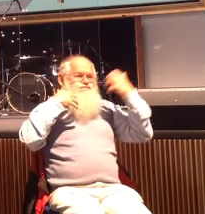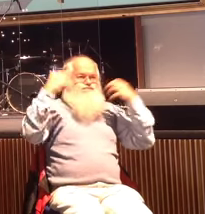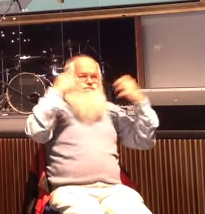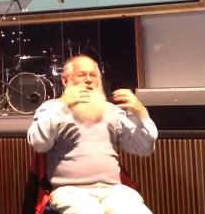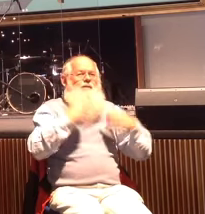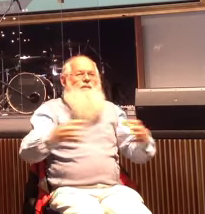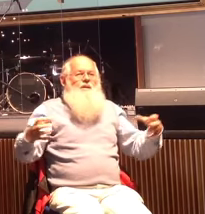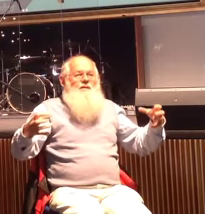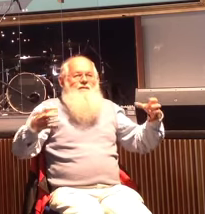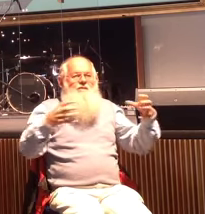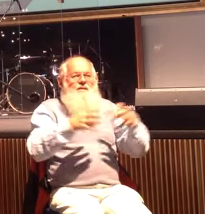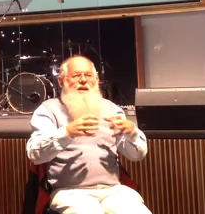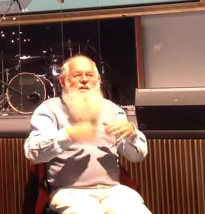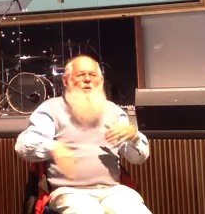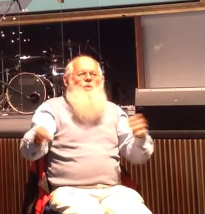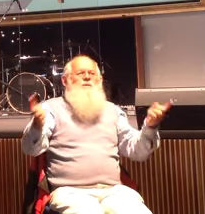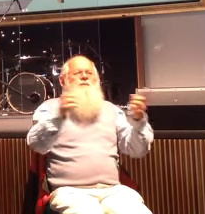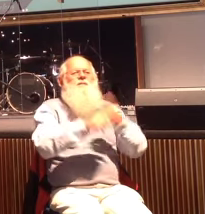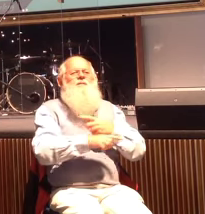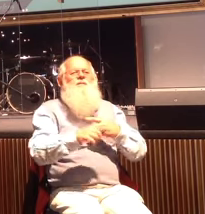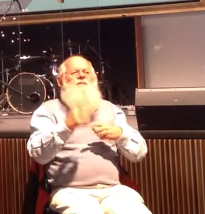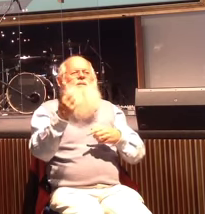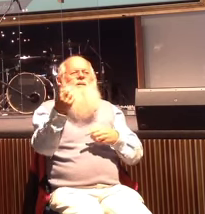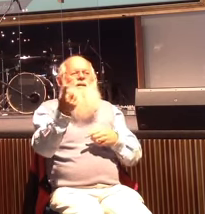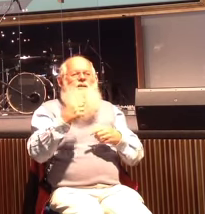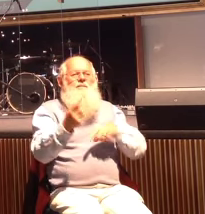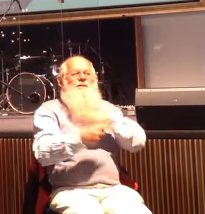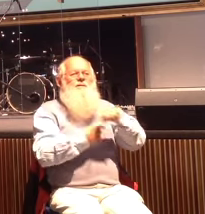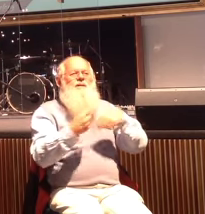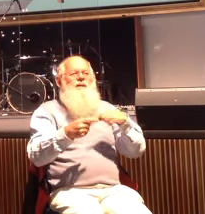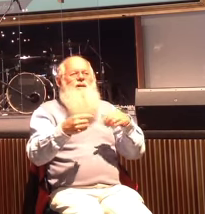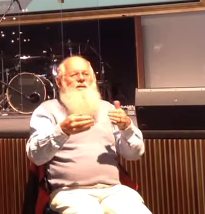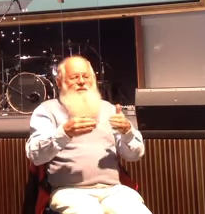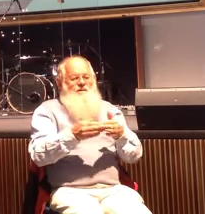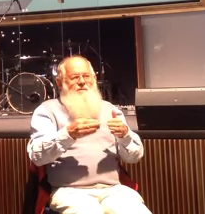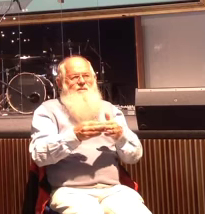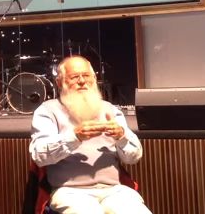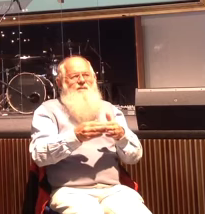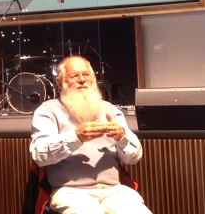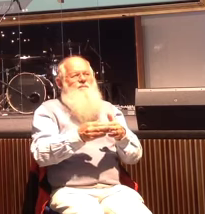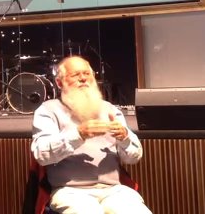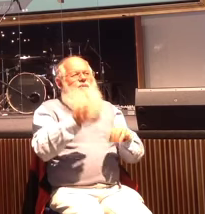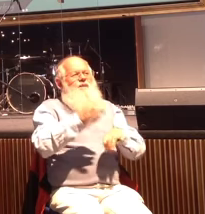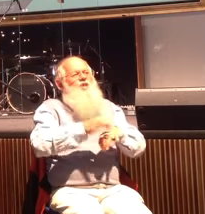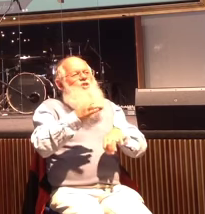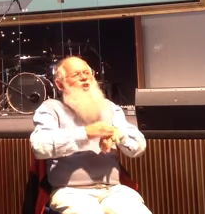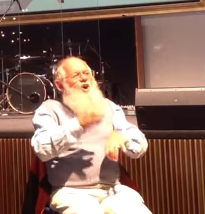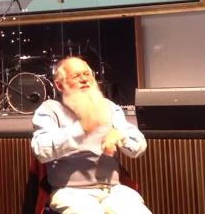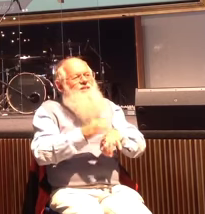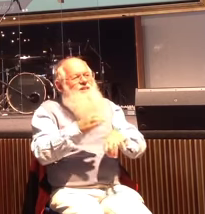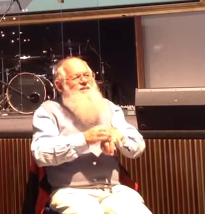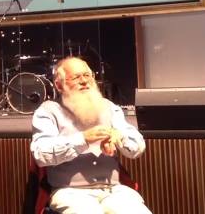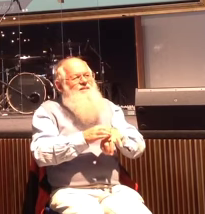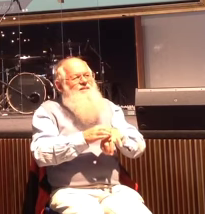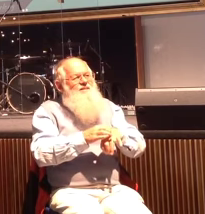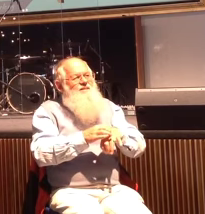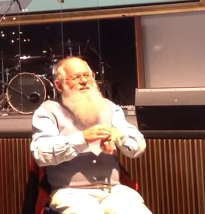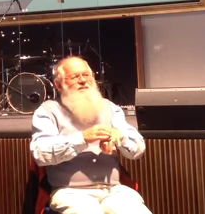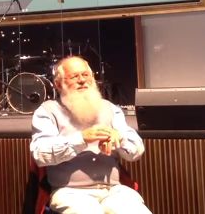whole atmosphere changed. When compounding around the corner was the ICU doctor in a smaller hospital. There's normally a medical